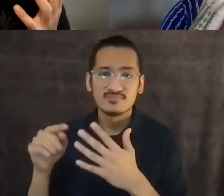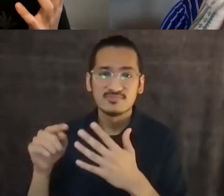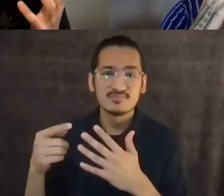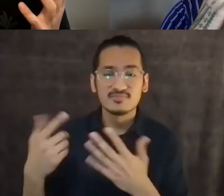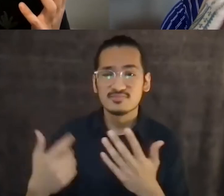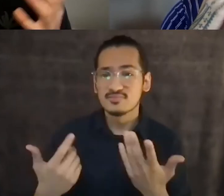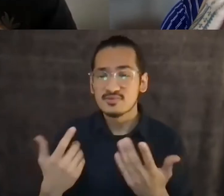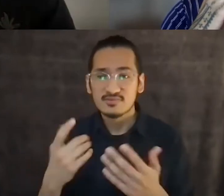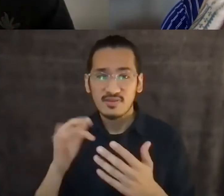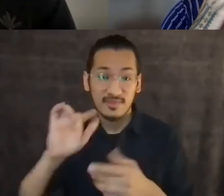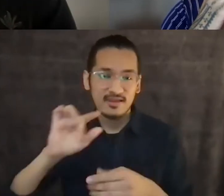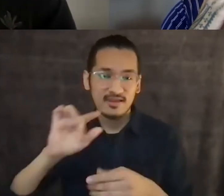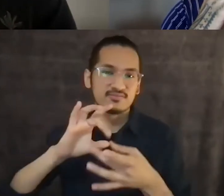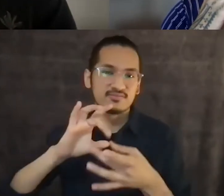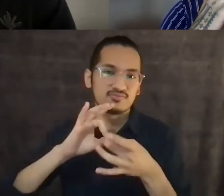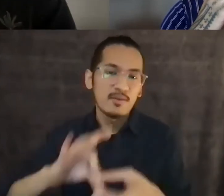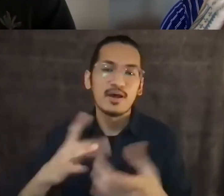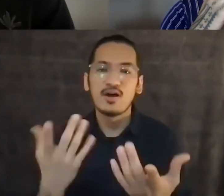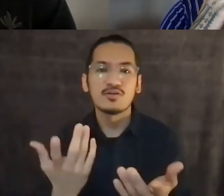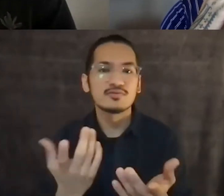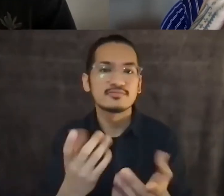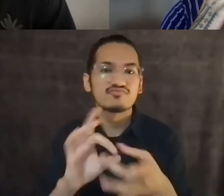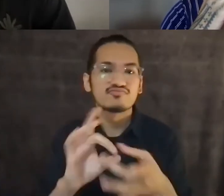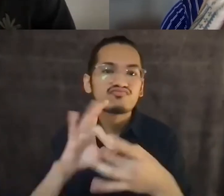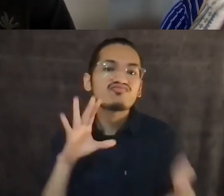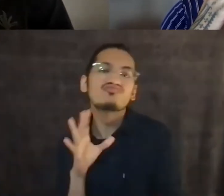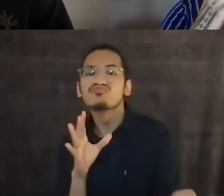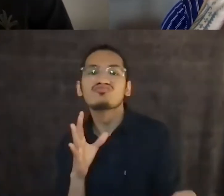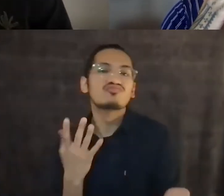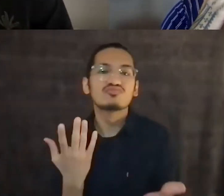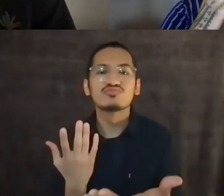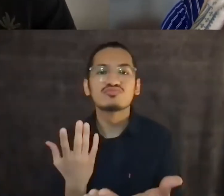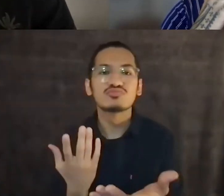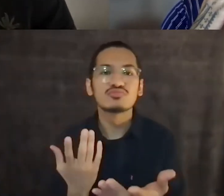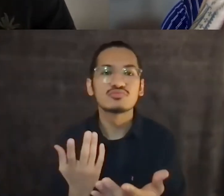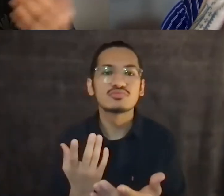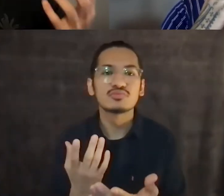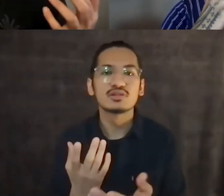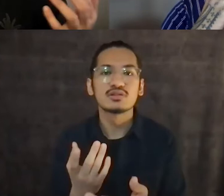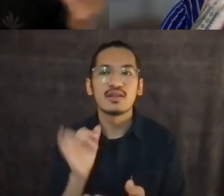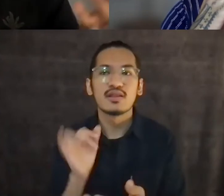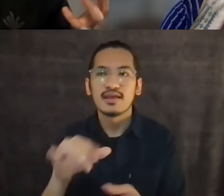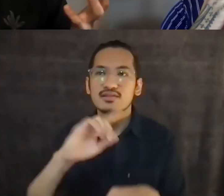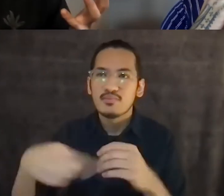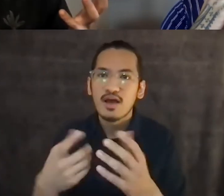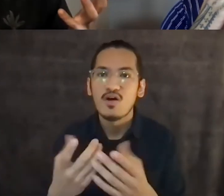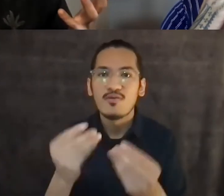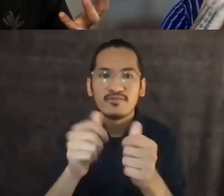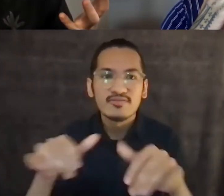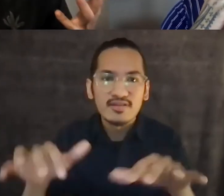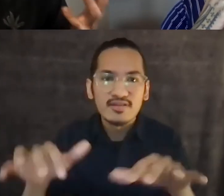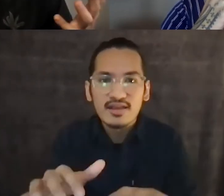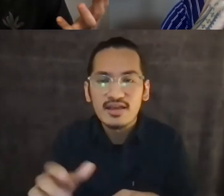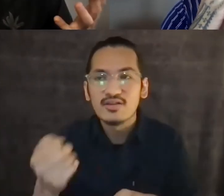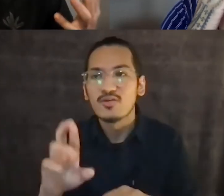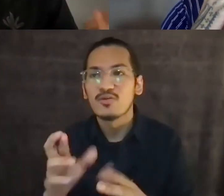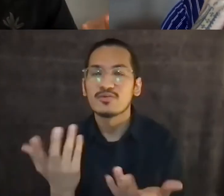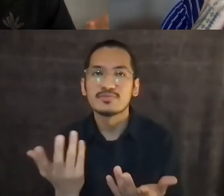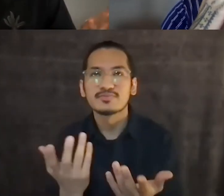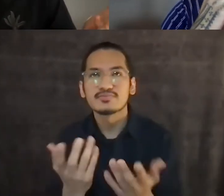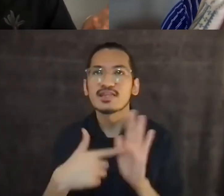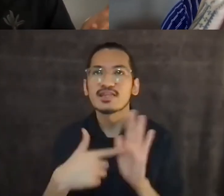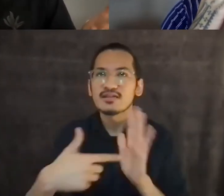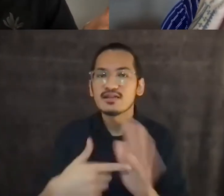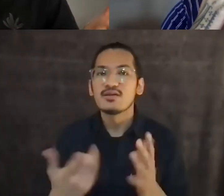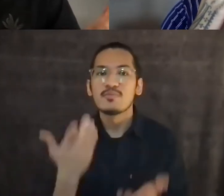land so that we can go and like, um, I don't know, use land for target practice, or I don't know, fill a mountain with fuel tanks that are